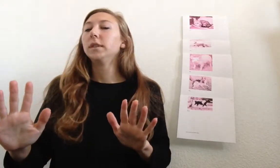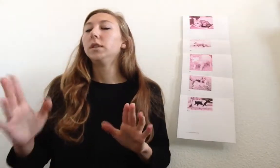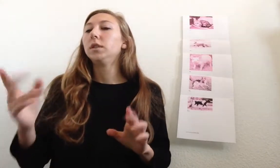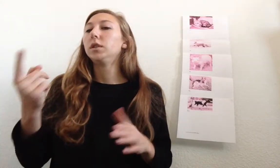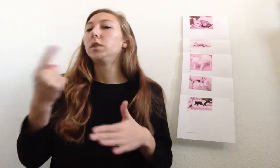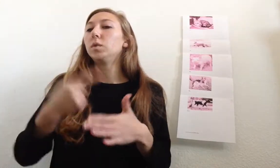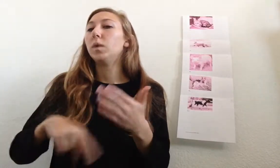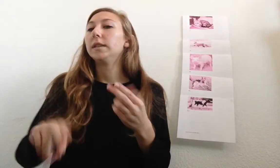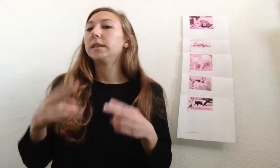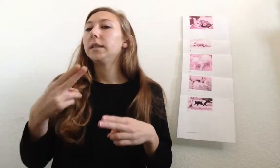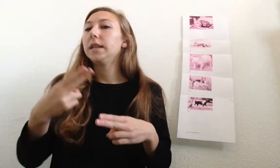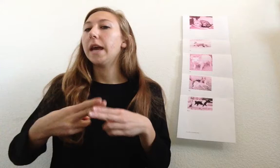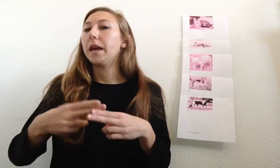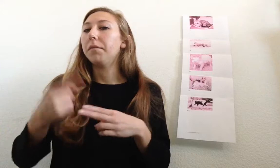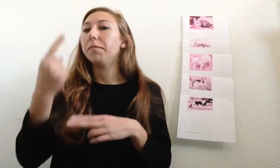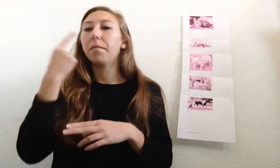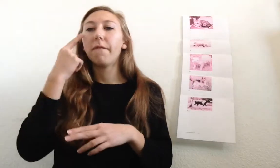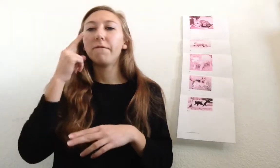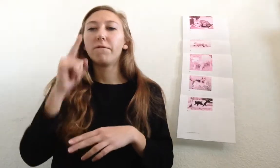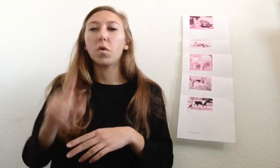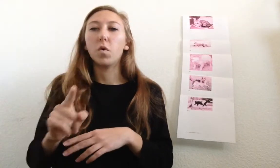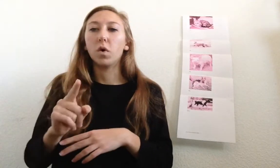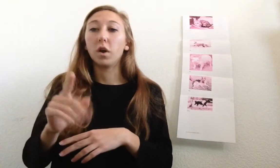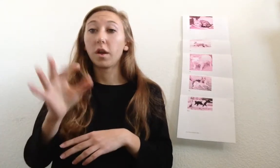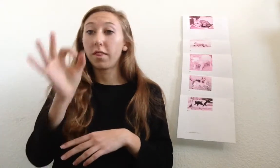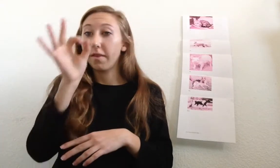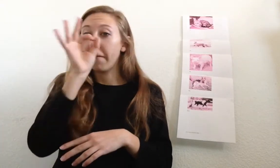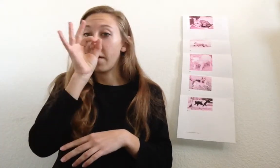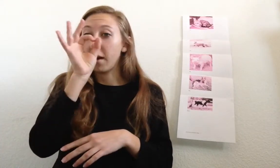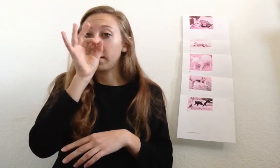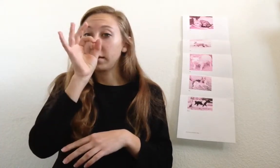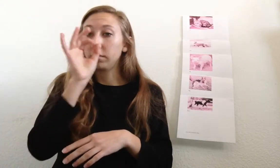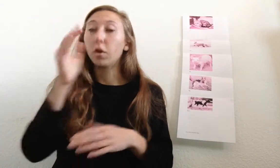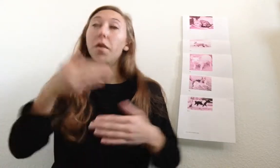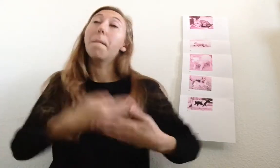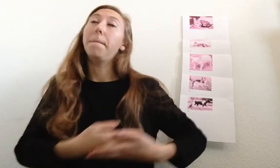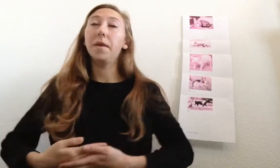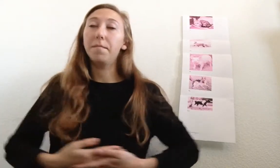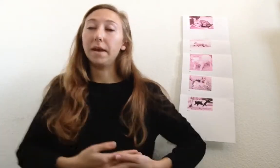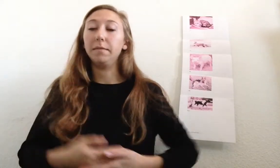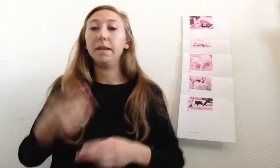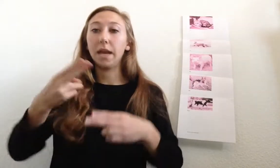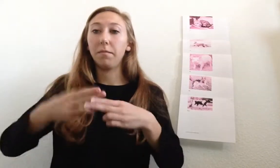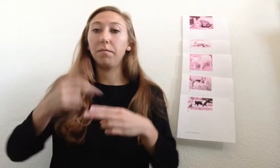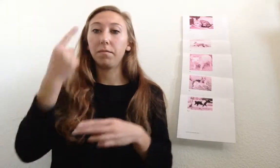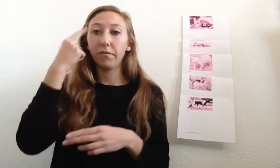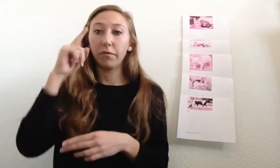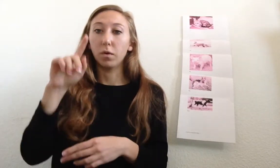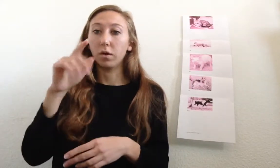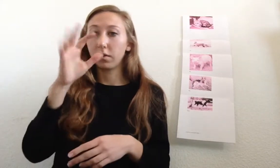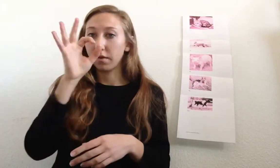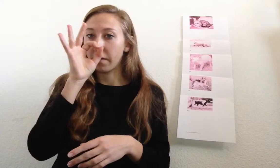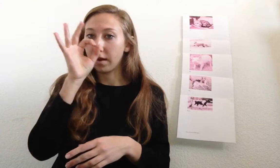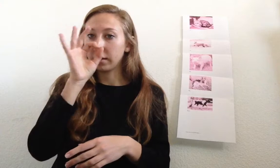So, what's the name for the fox? The, the baby name for the fox?